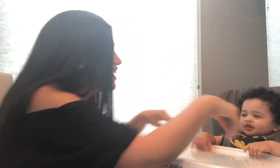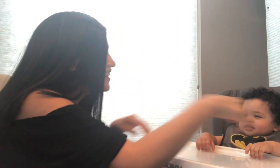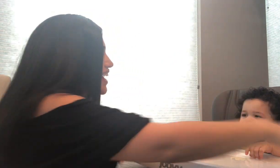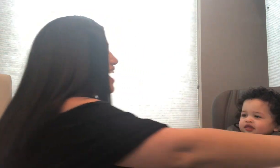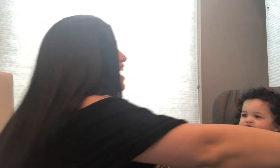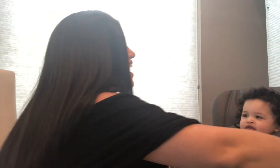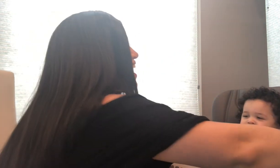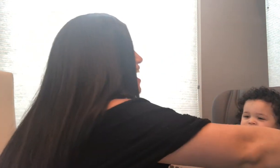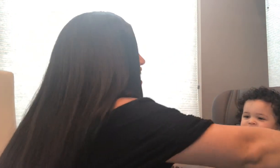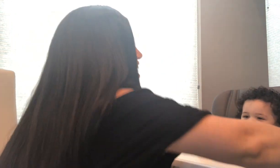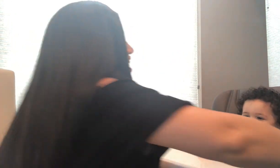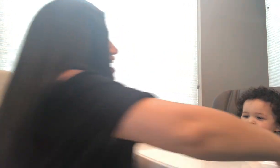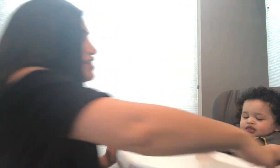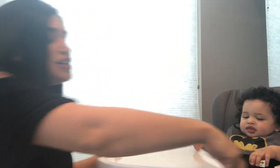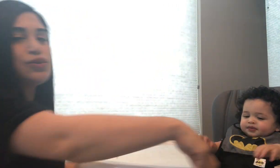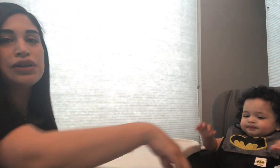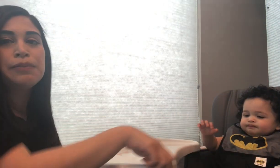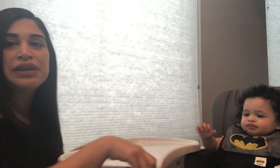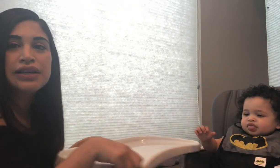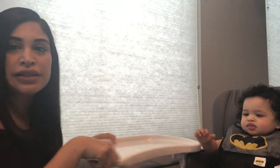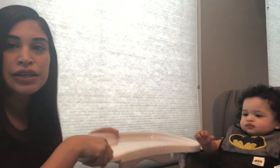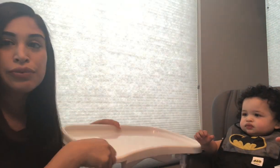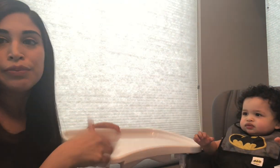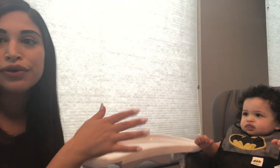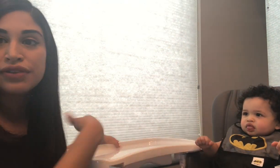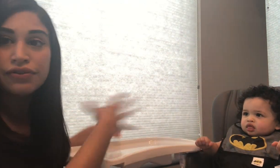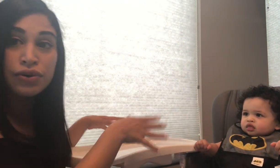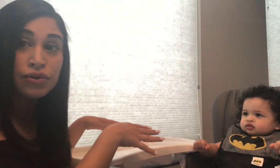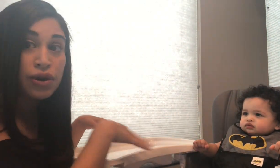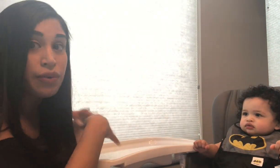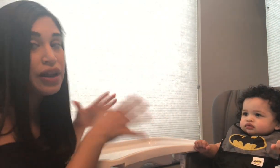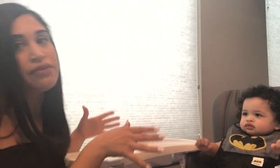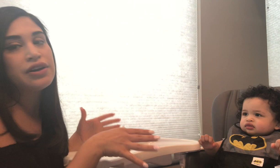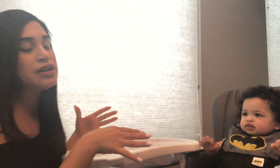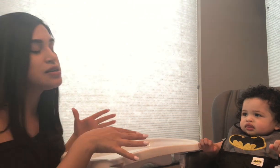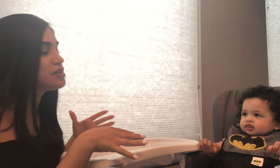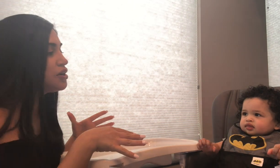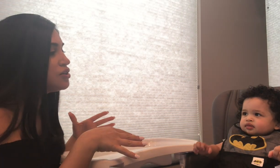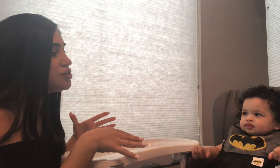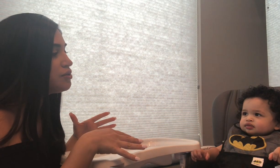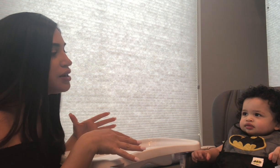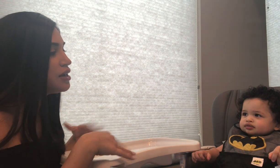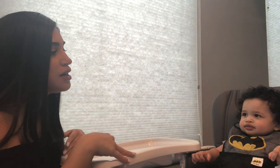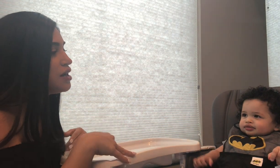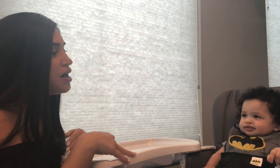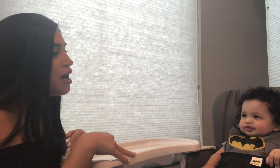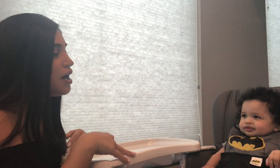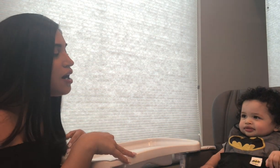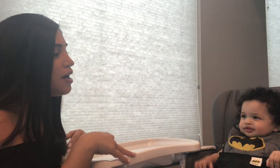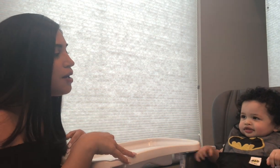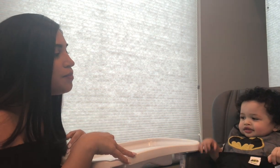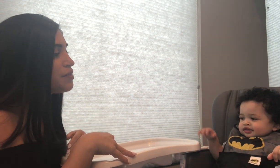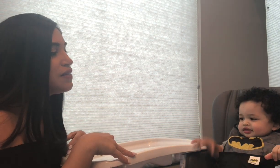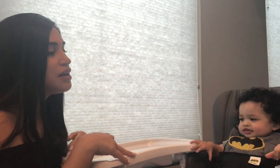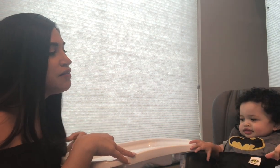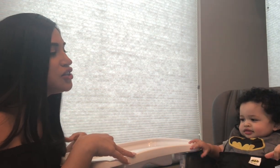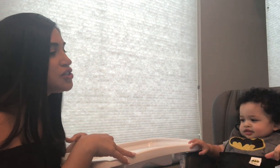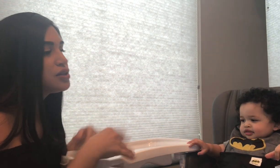Yeah. And then you would immediately remove the food or whatever it is that you're doing. Um, and then eventually